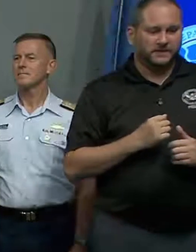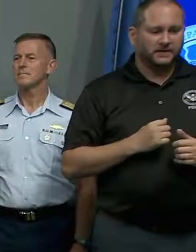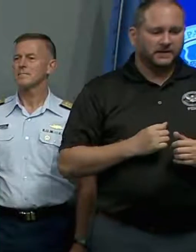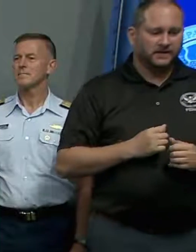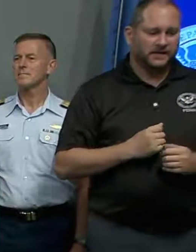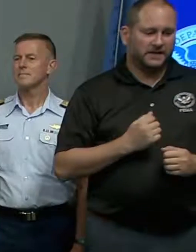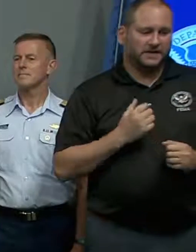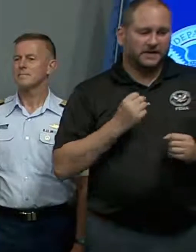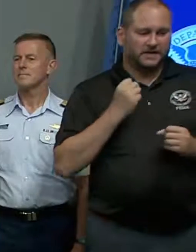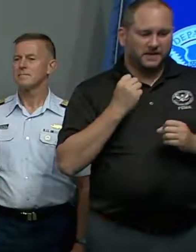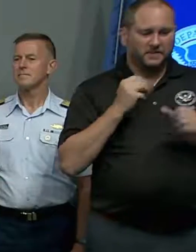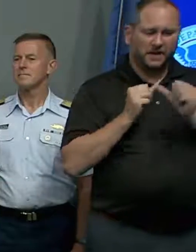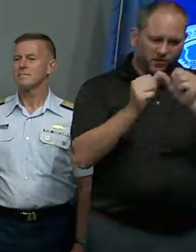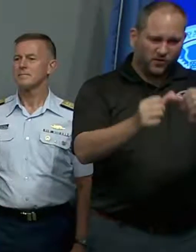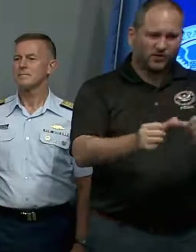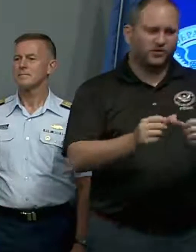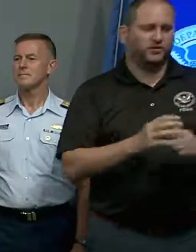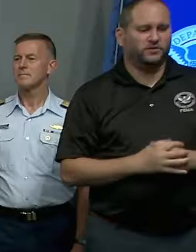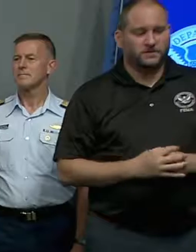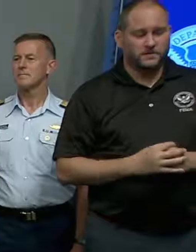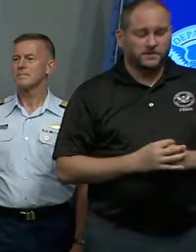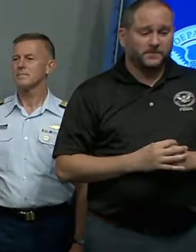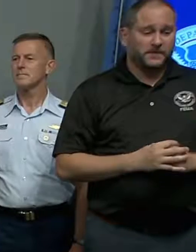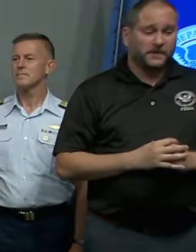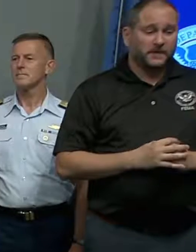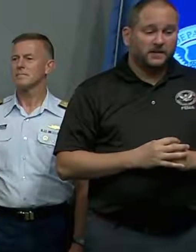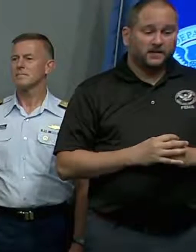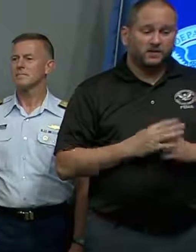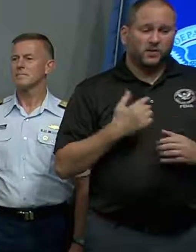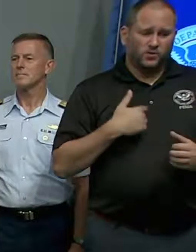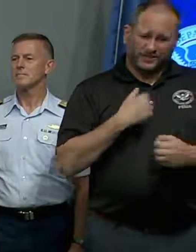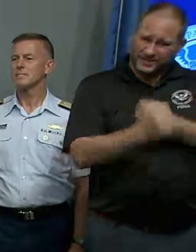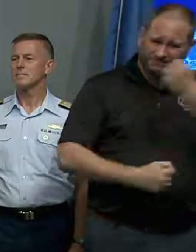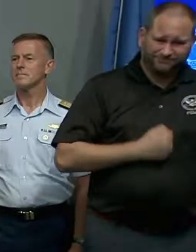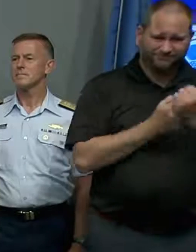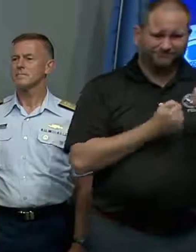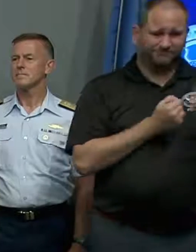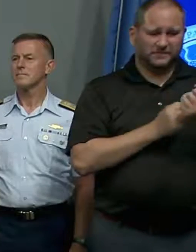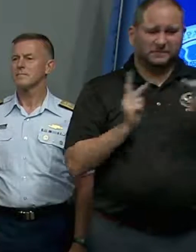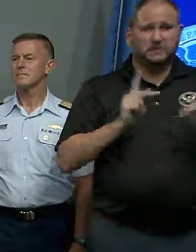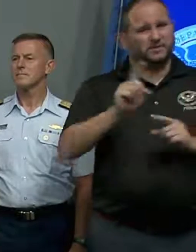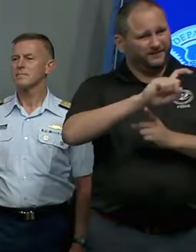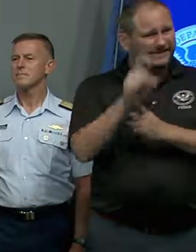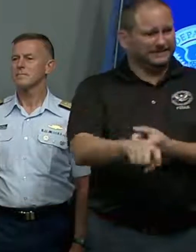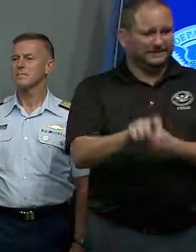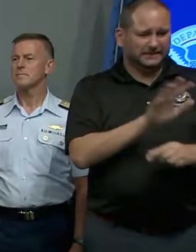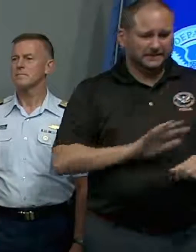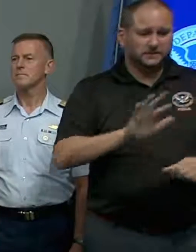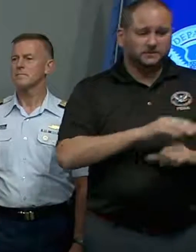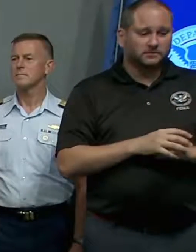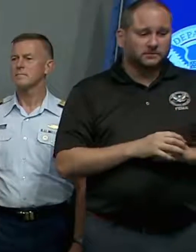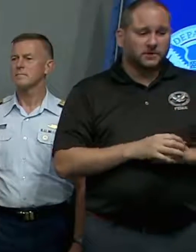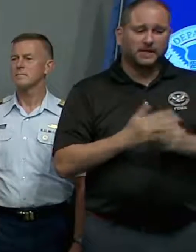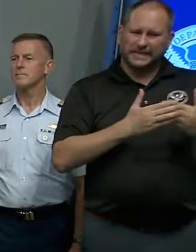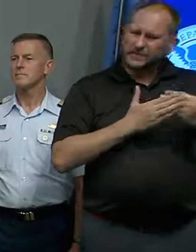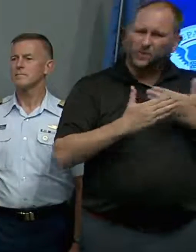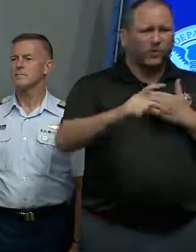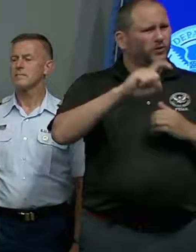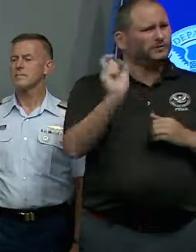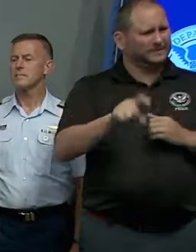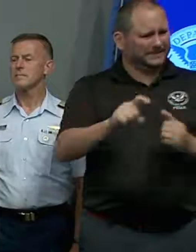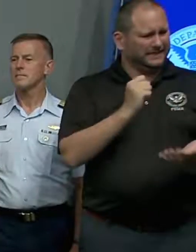for the long haul. We will continue to support the people of Texas as long as it is necessary. The President